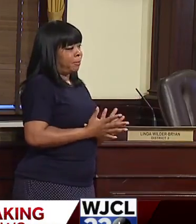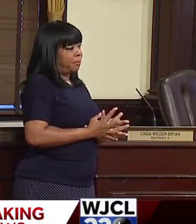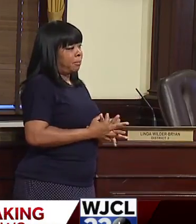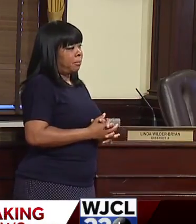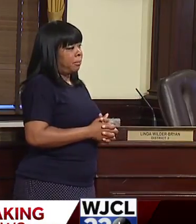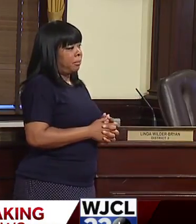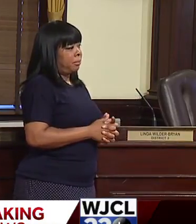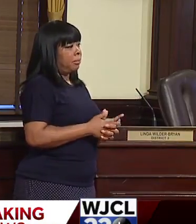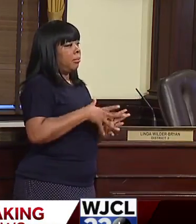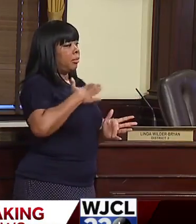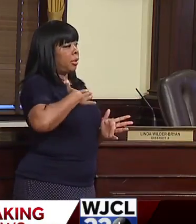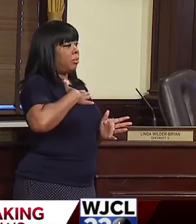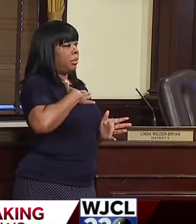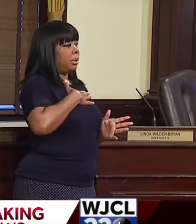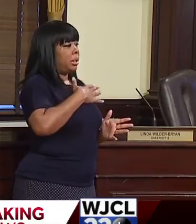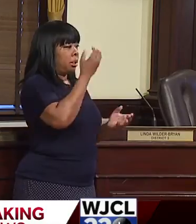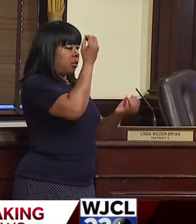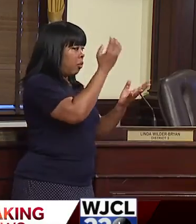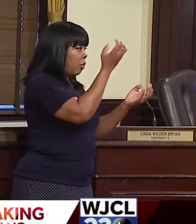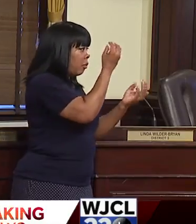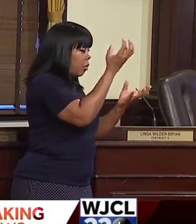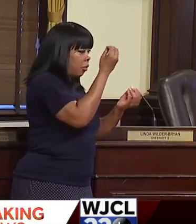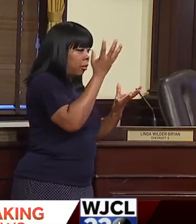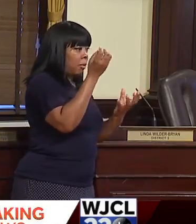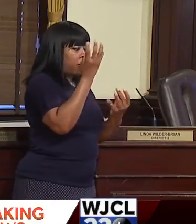So please help us get the word out.